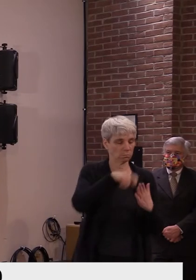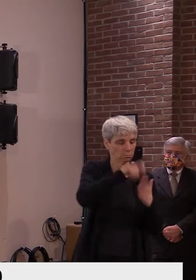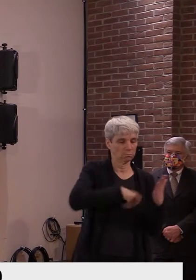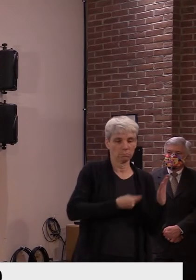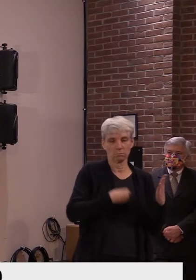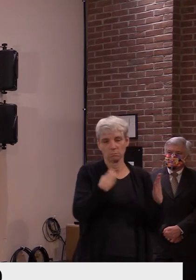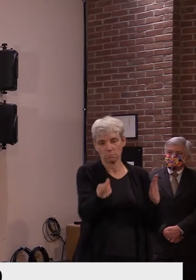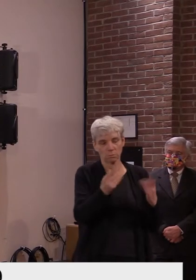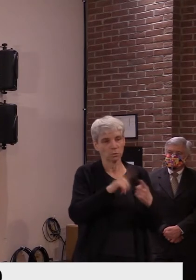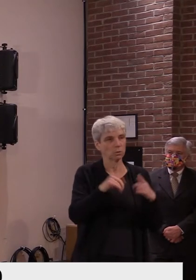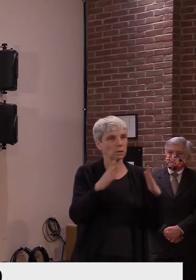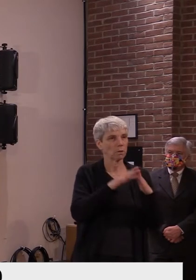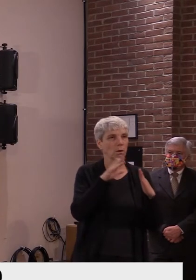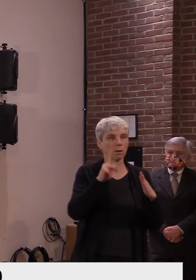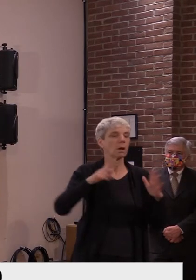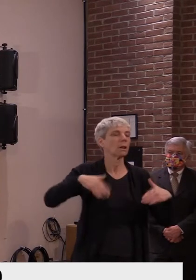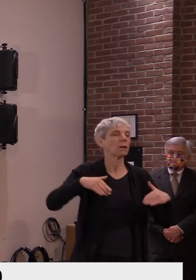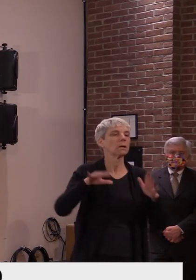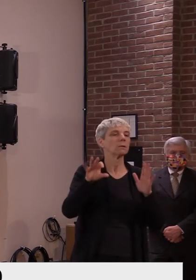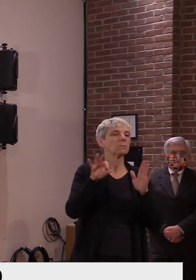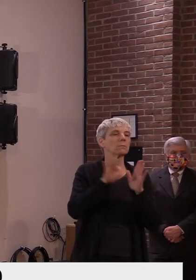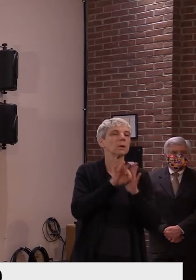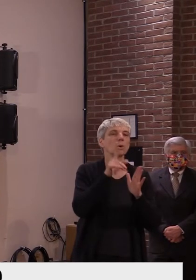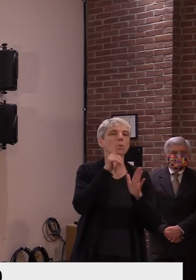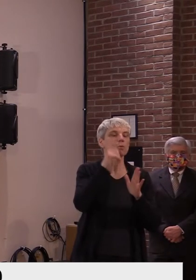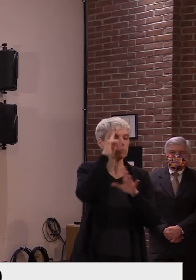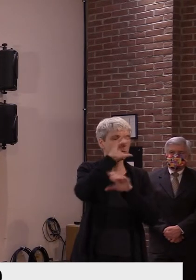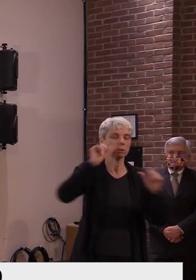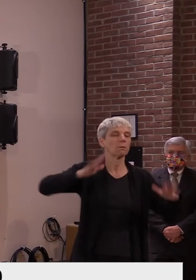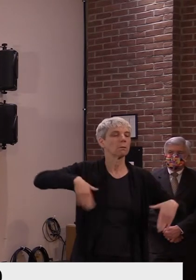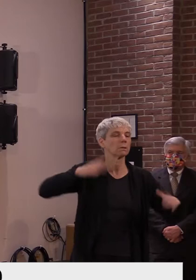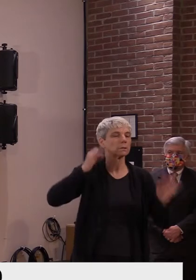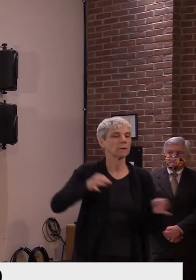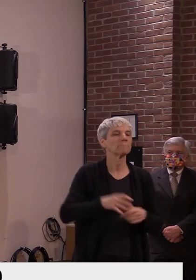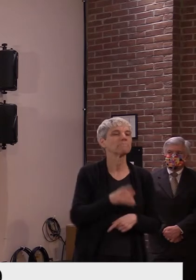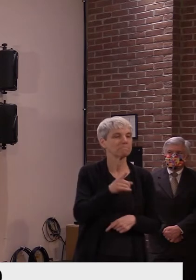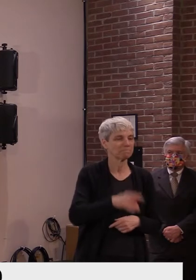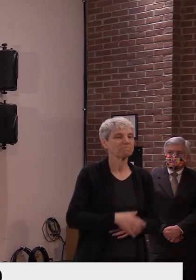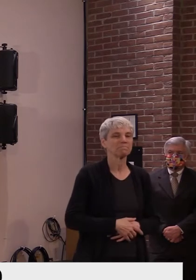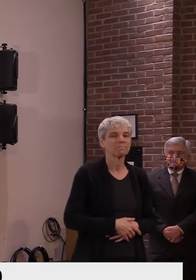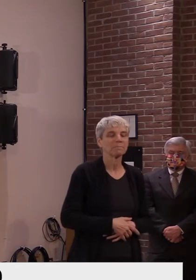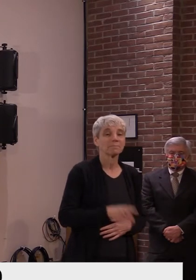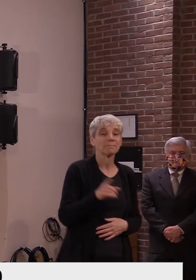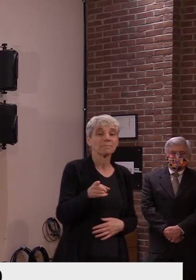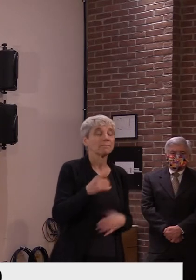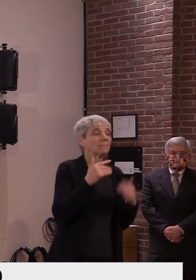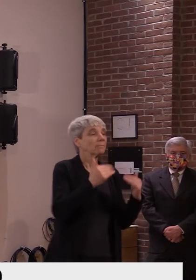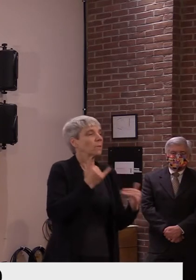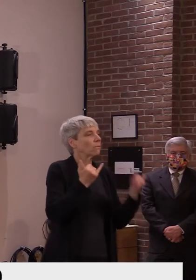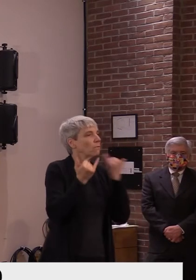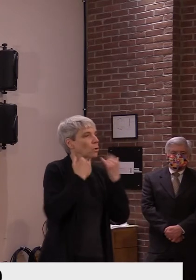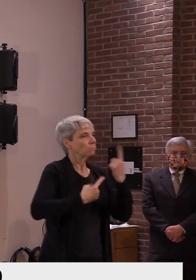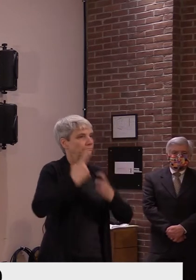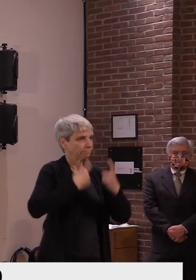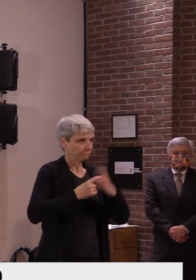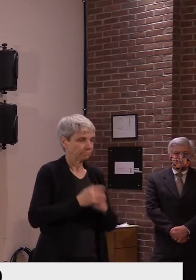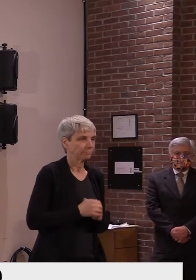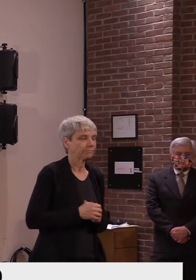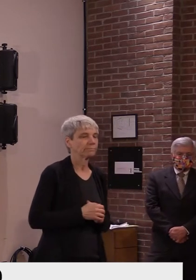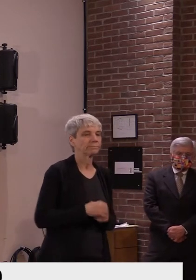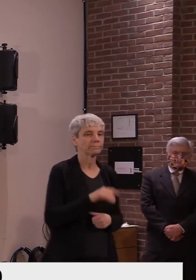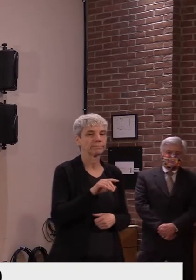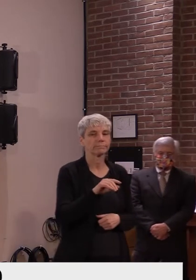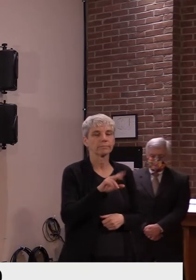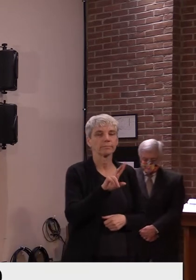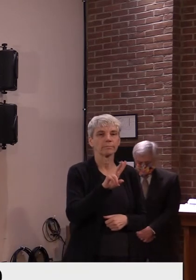town clerk, but, um, but I haven't made a decision at this point. Very good. All right. Moving to the phones. Lisa Loomis,